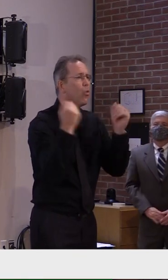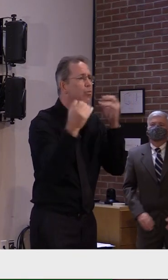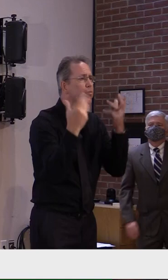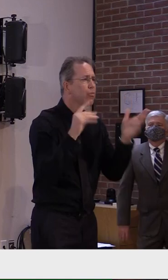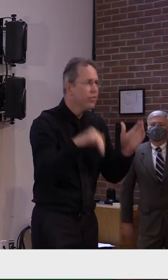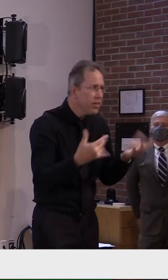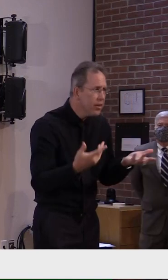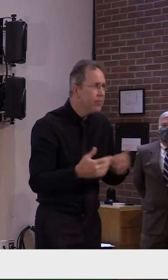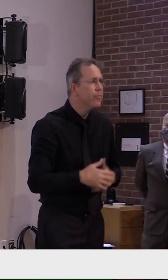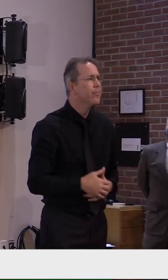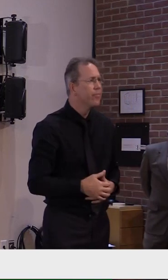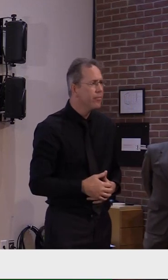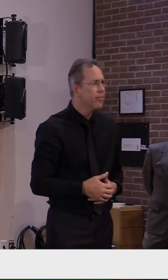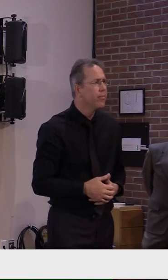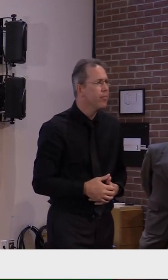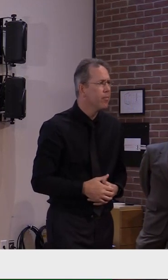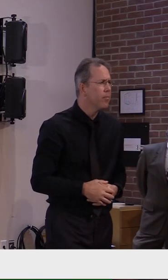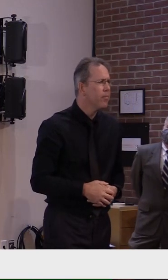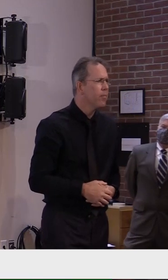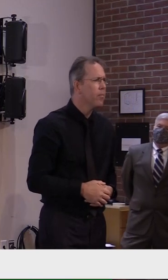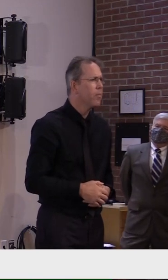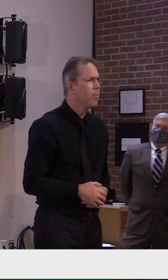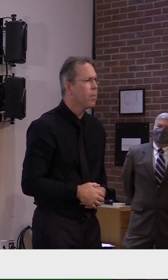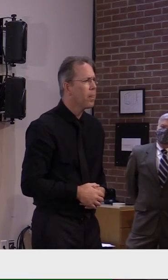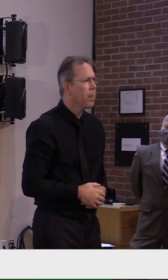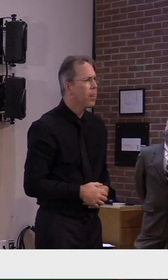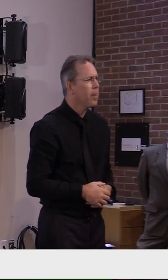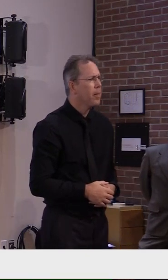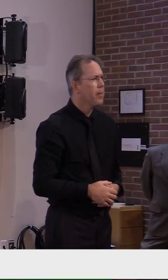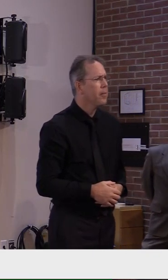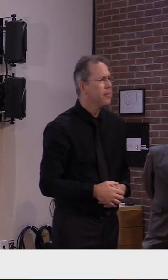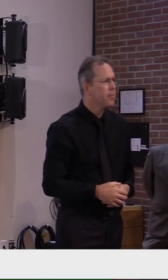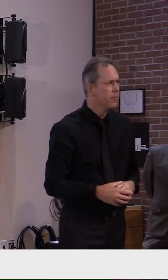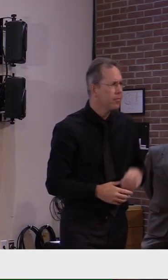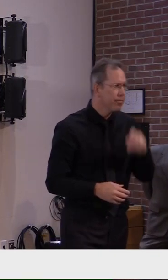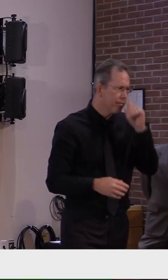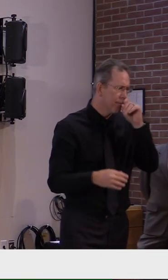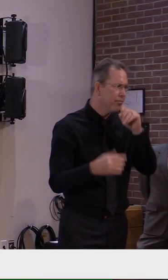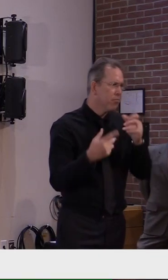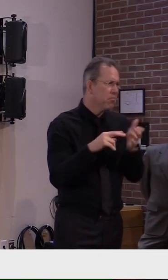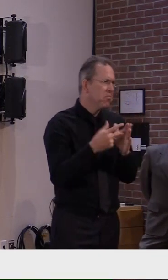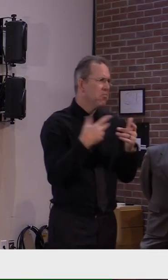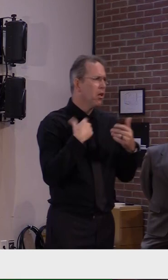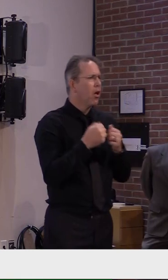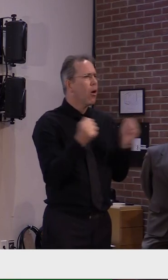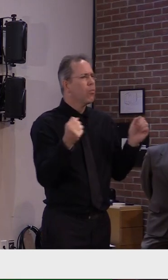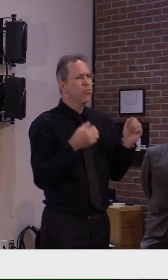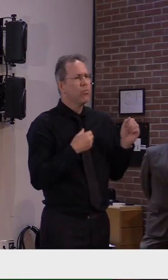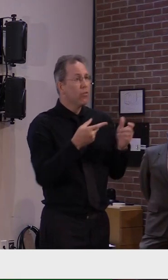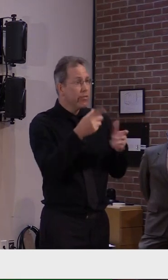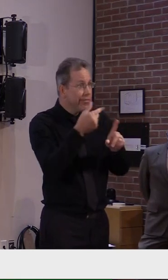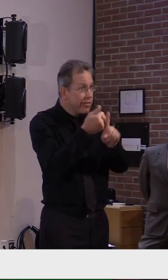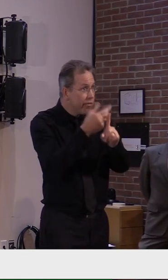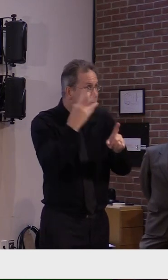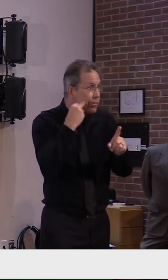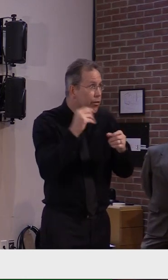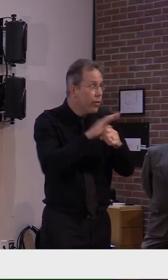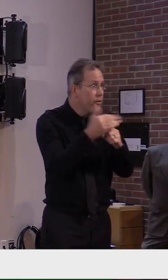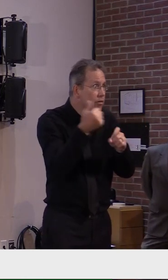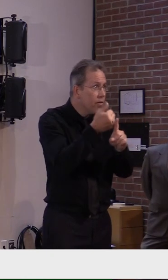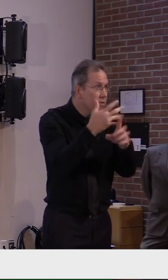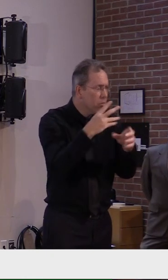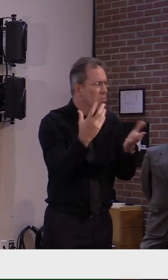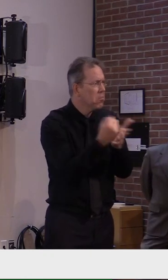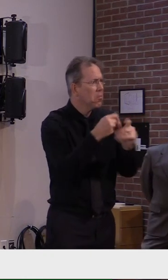public, uh, with his, uh, him being positive. Uh, as a reminder that it can, it can, it can affect anyone. Uh,